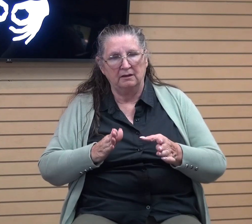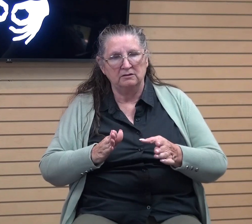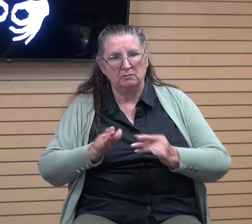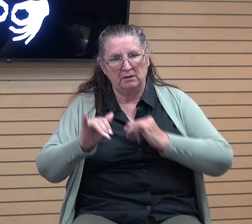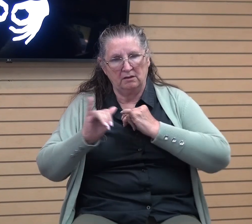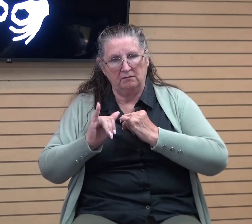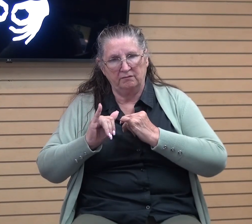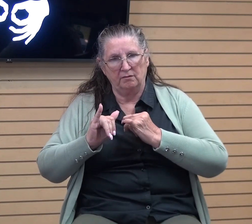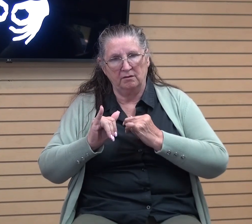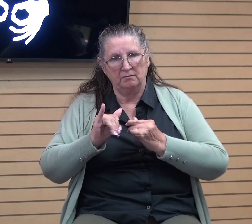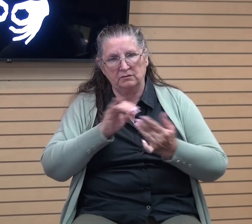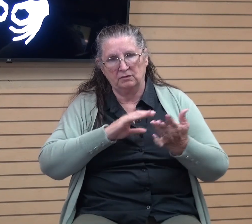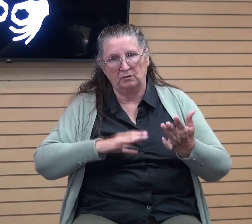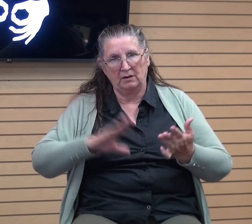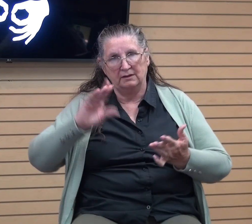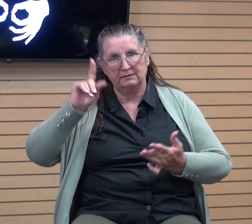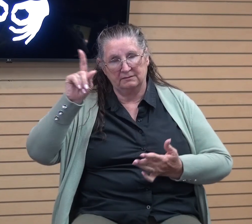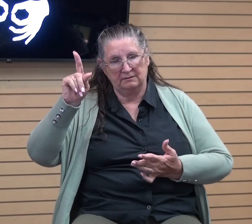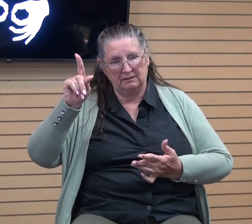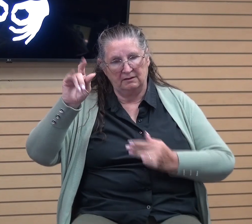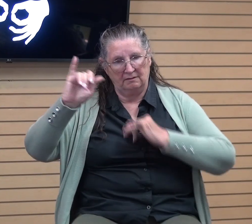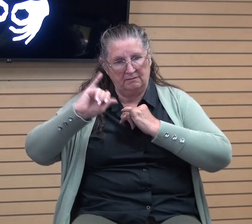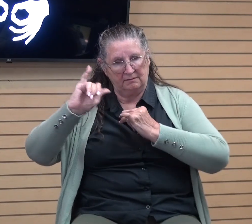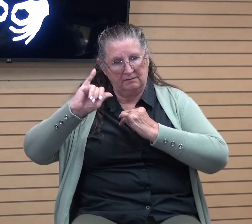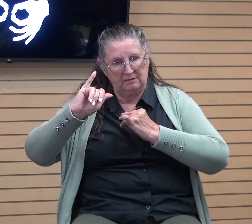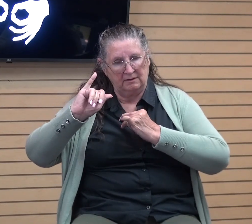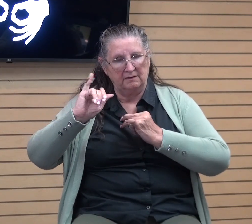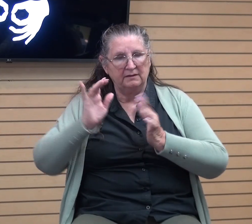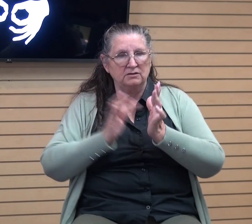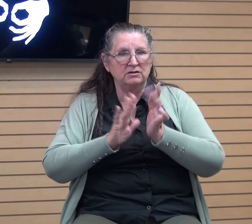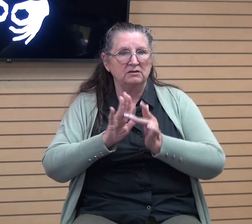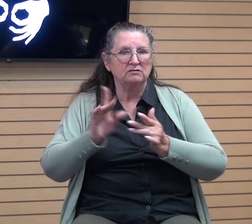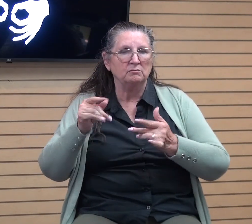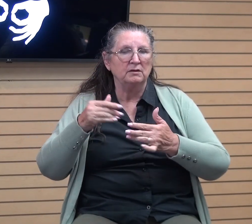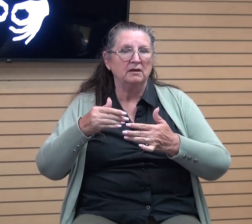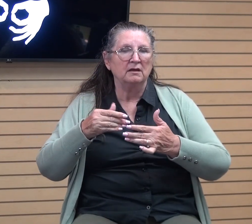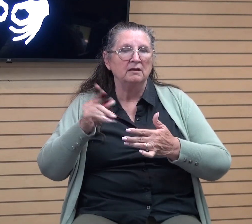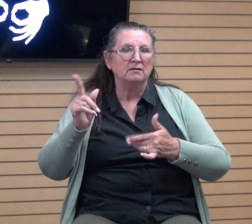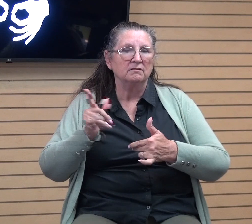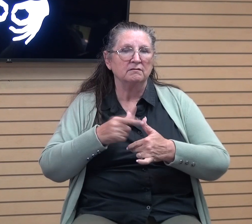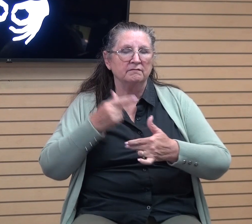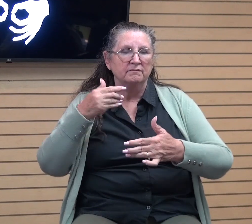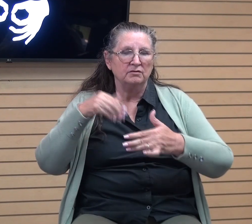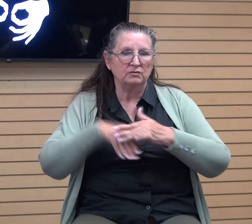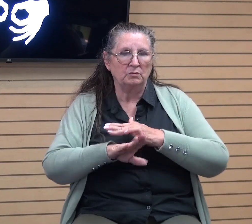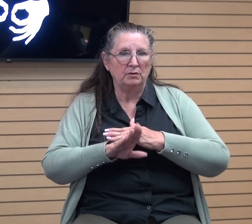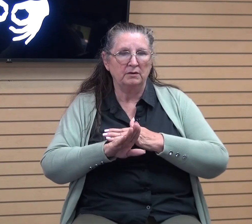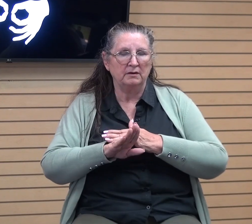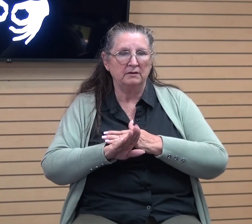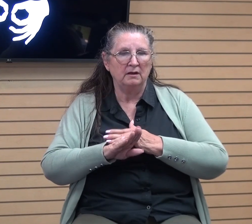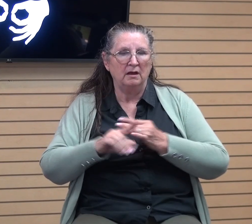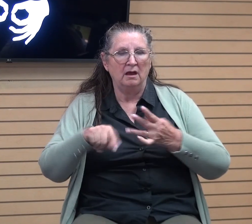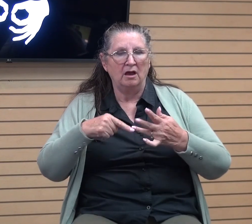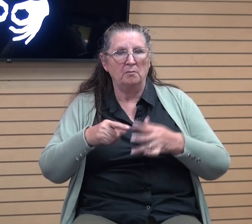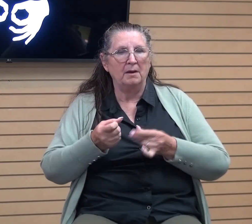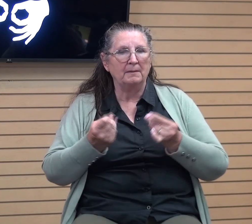that he, Jesus, might be the firstborn among many brethren. You see, church,